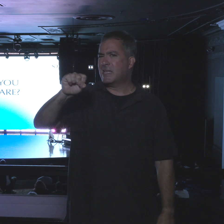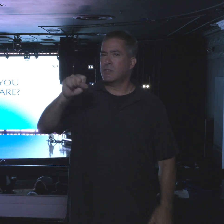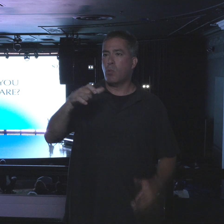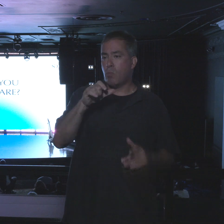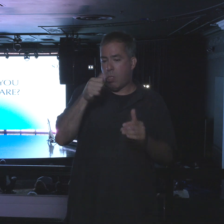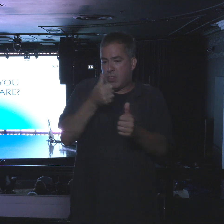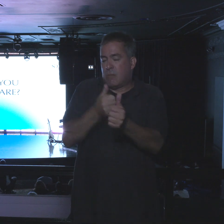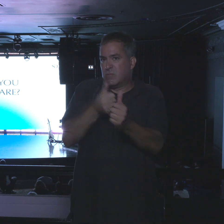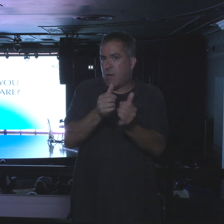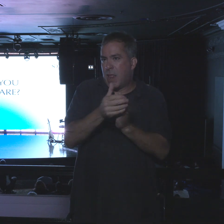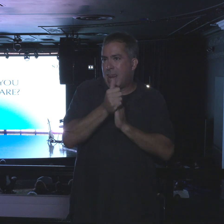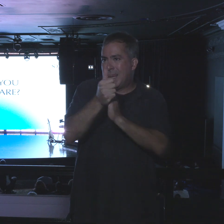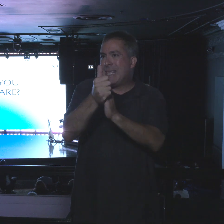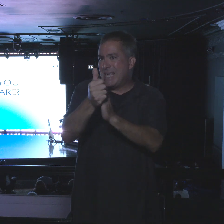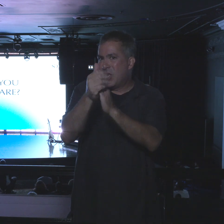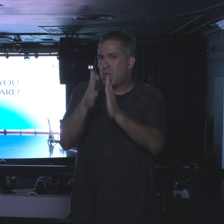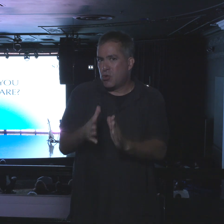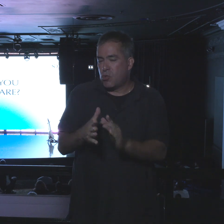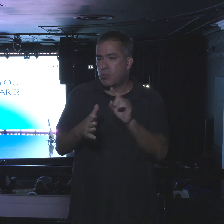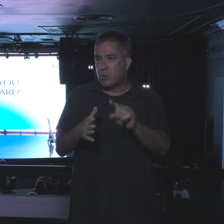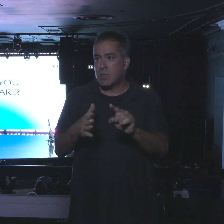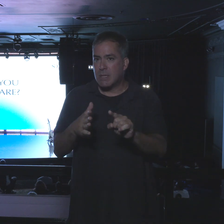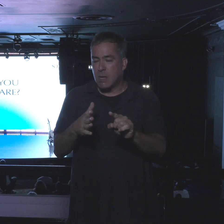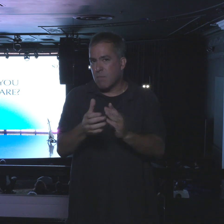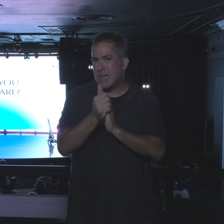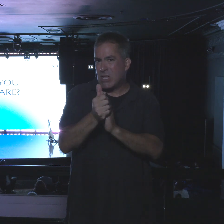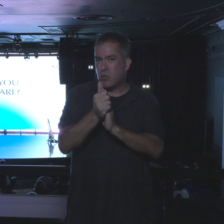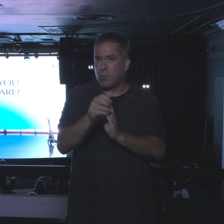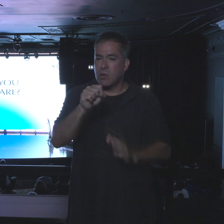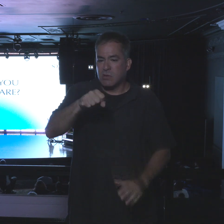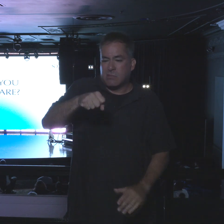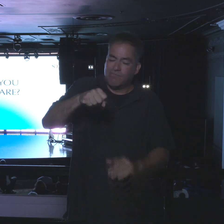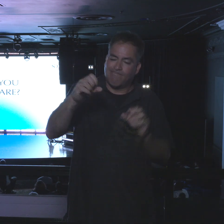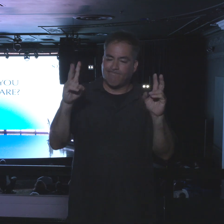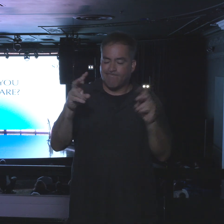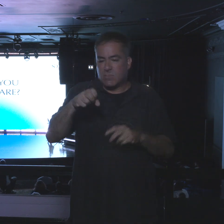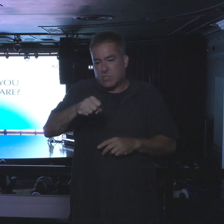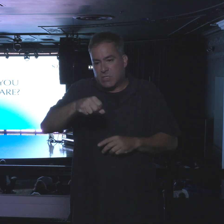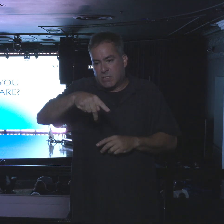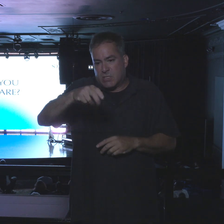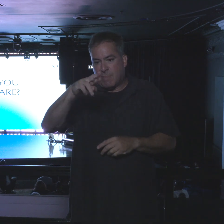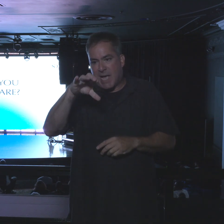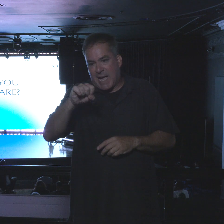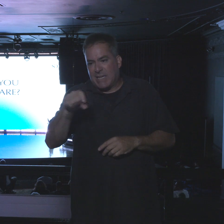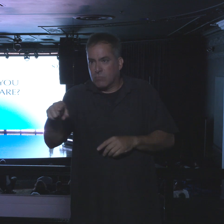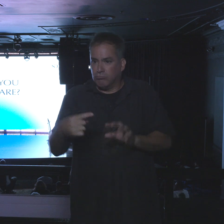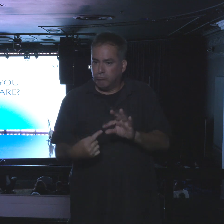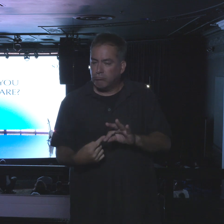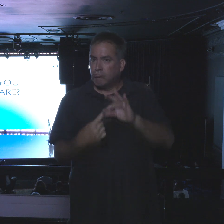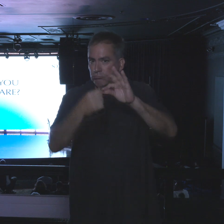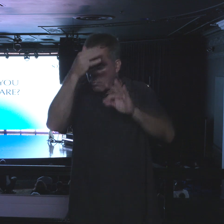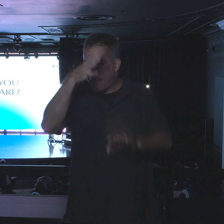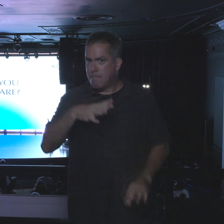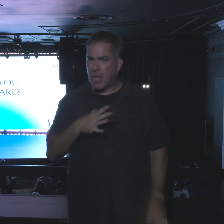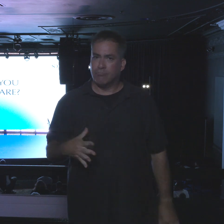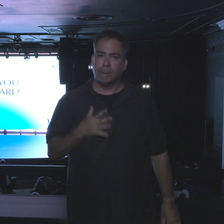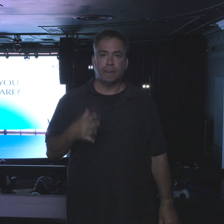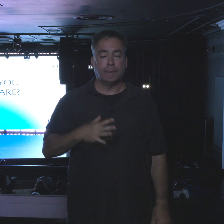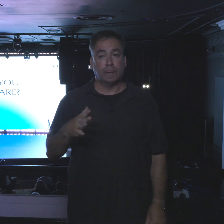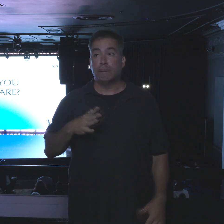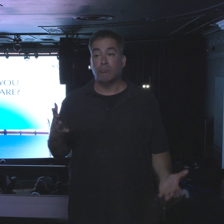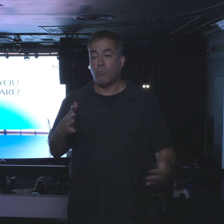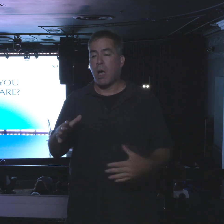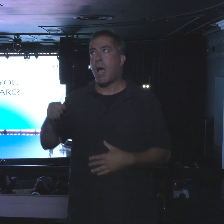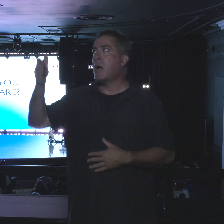12 princes of their tribes, 12 men of distinction. They were sent out